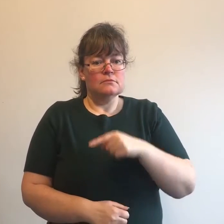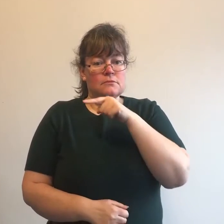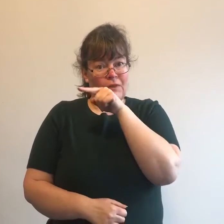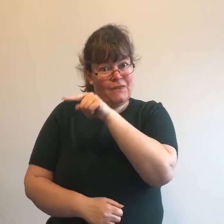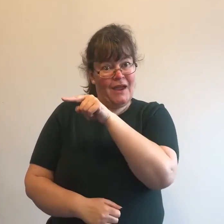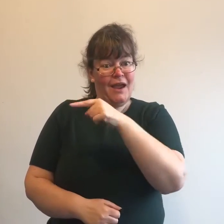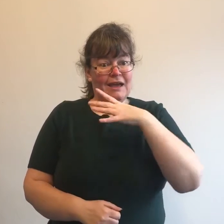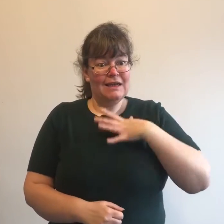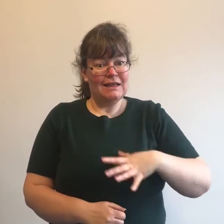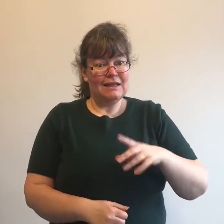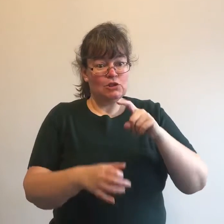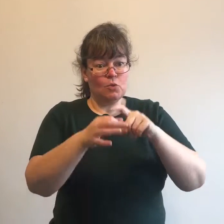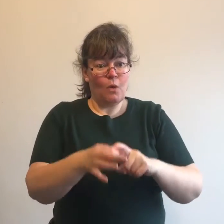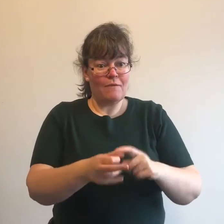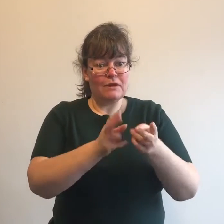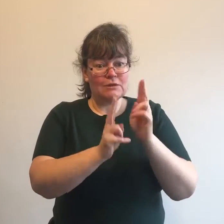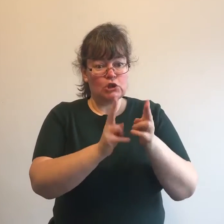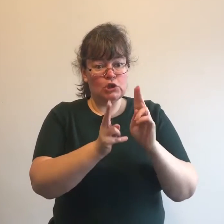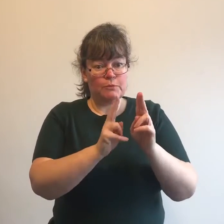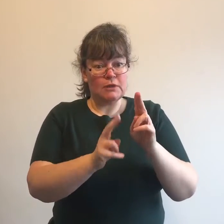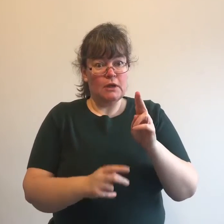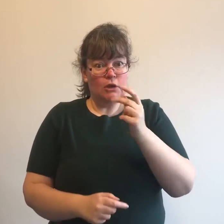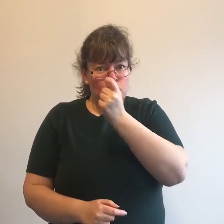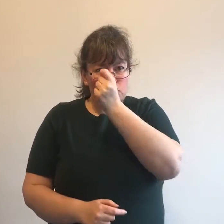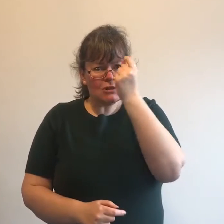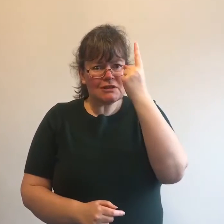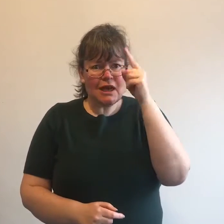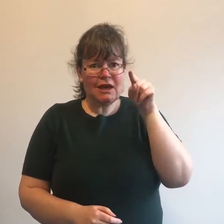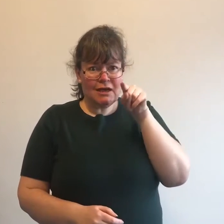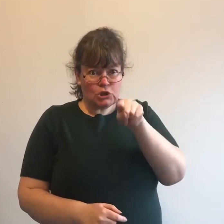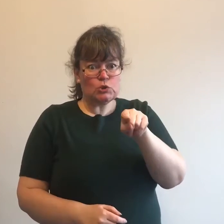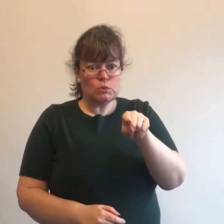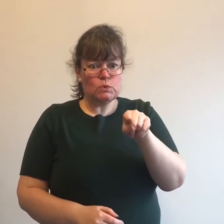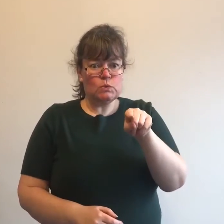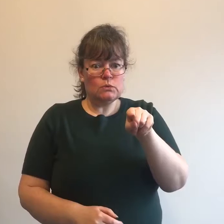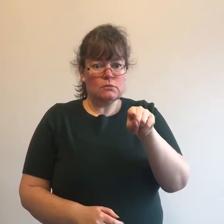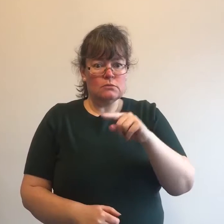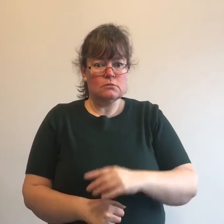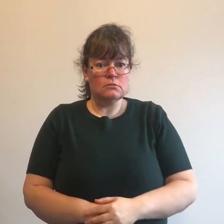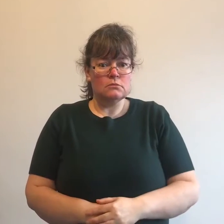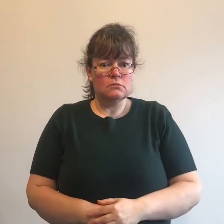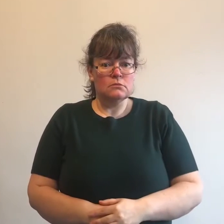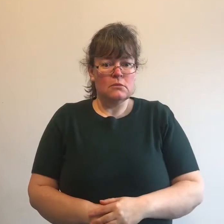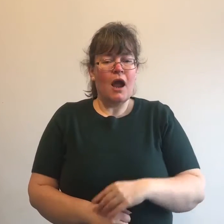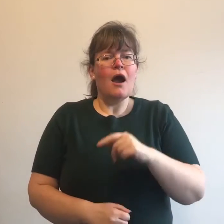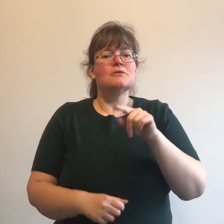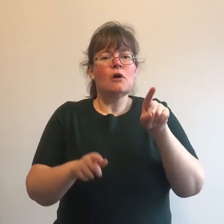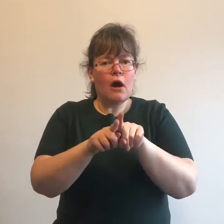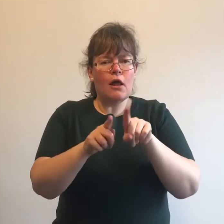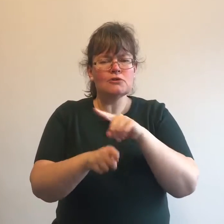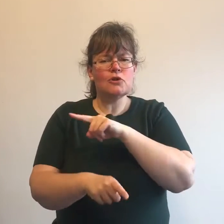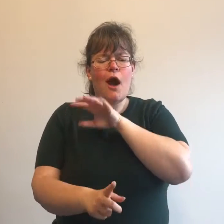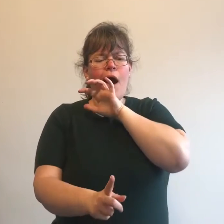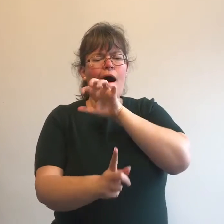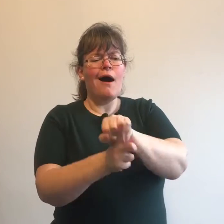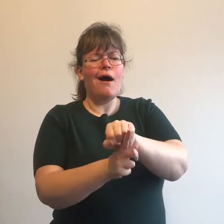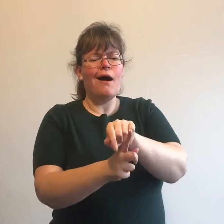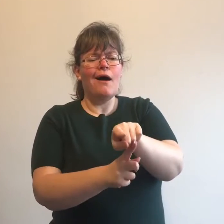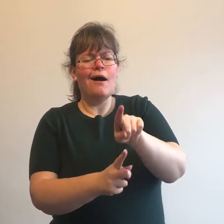Oh it's not What's the time? I don't know how